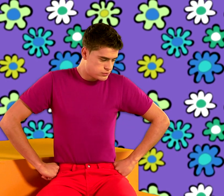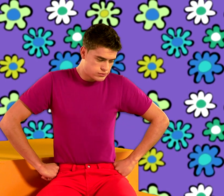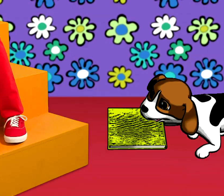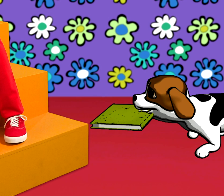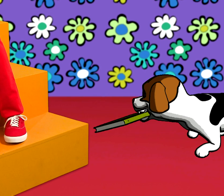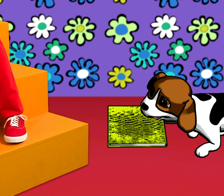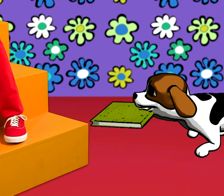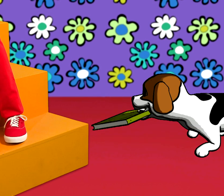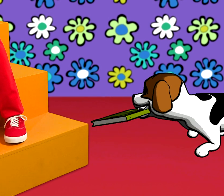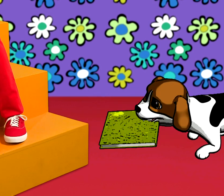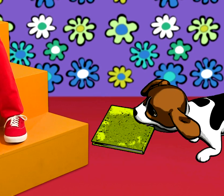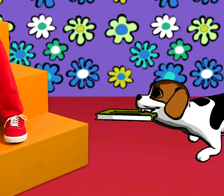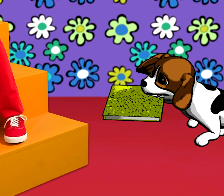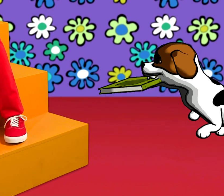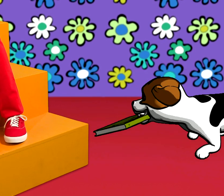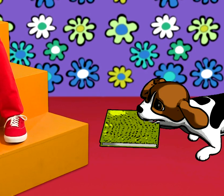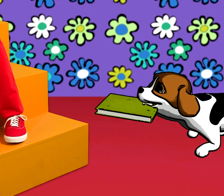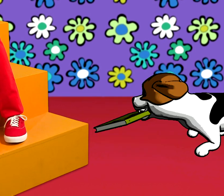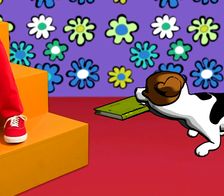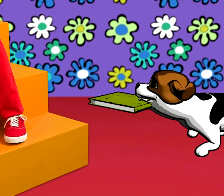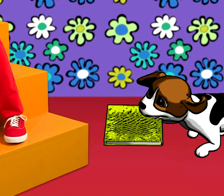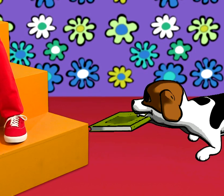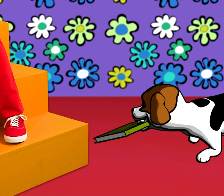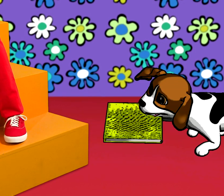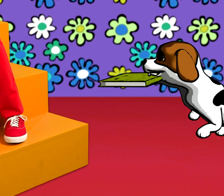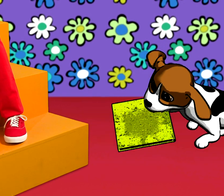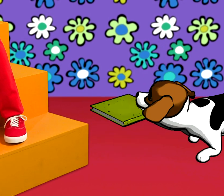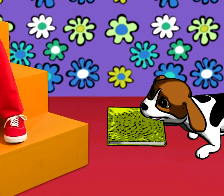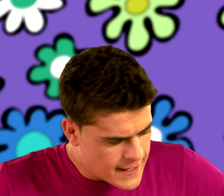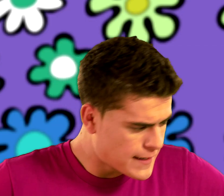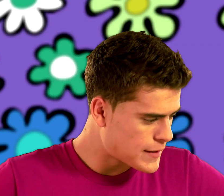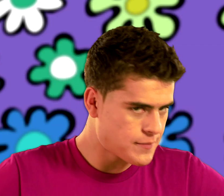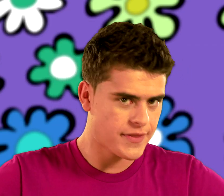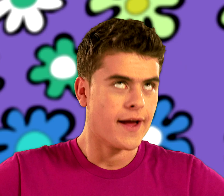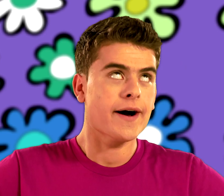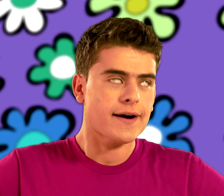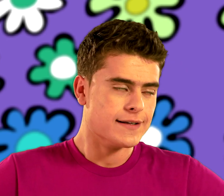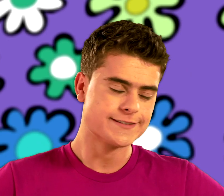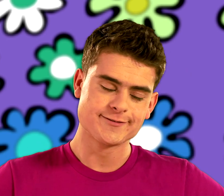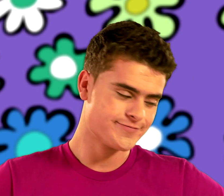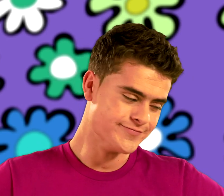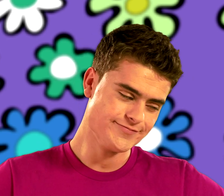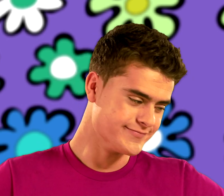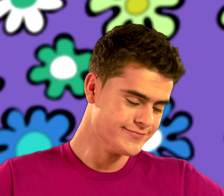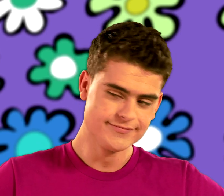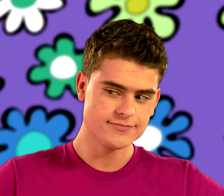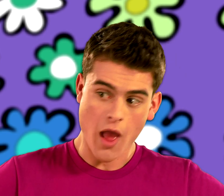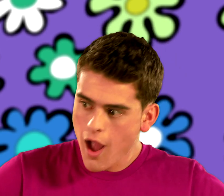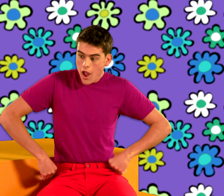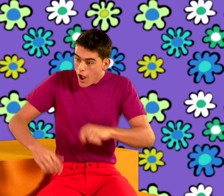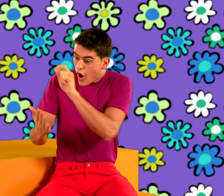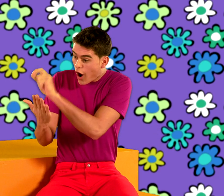gobbled